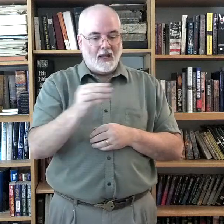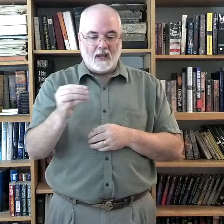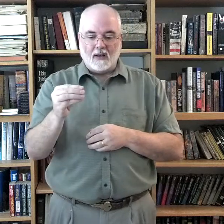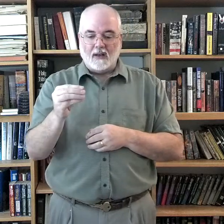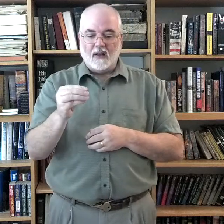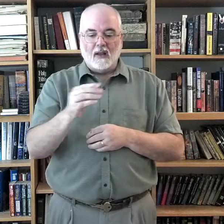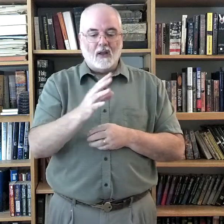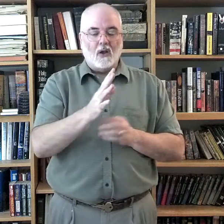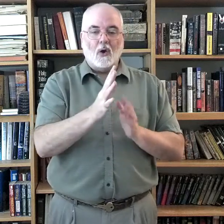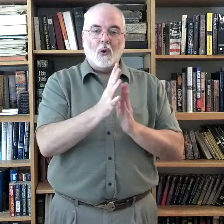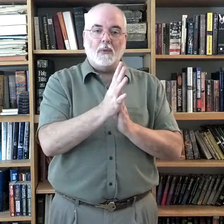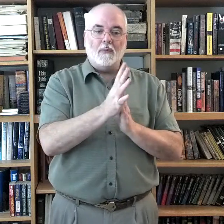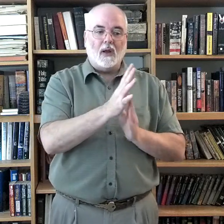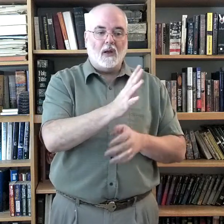And. Open palm.